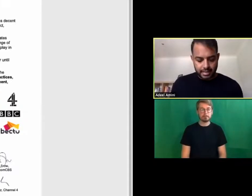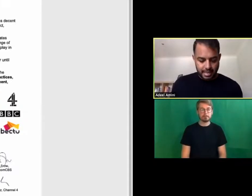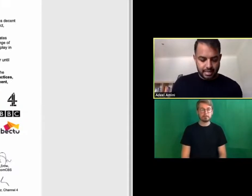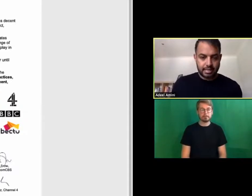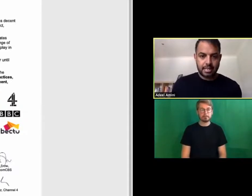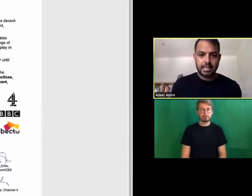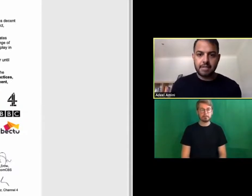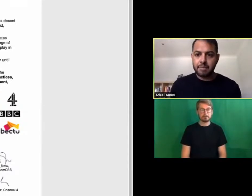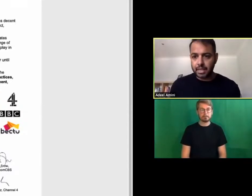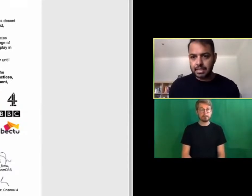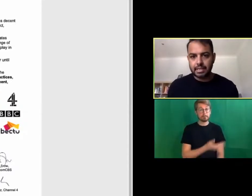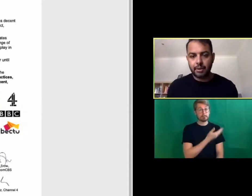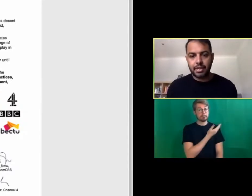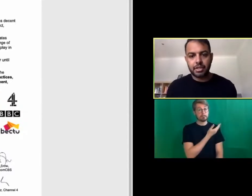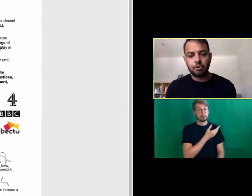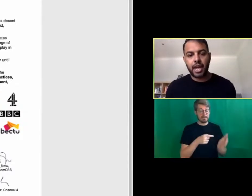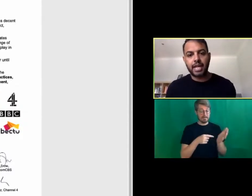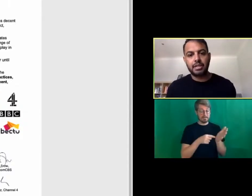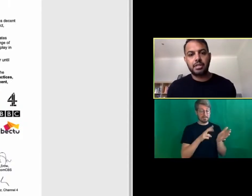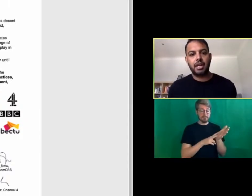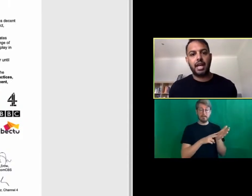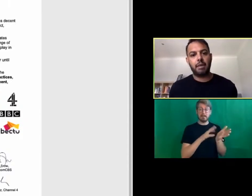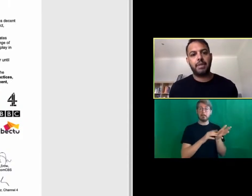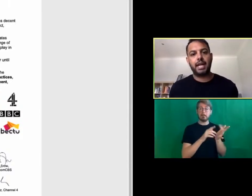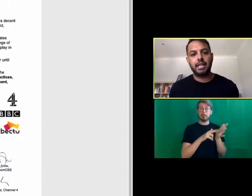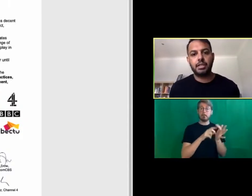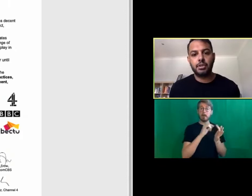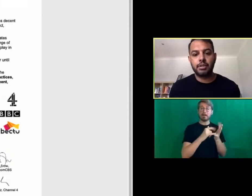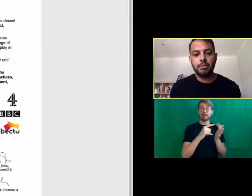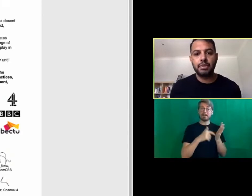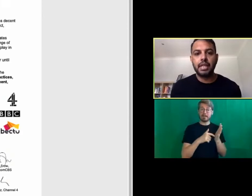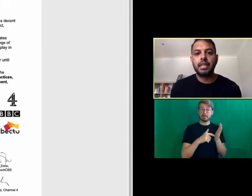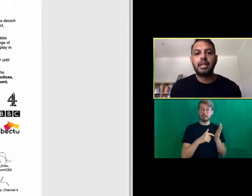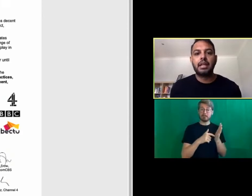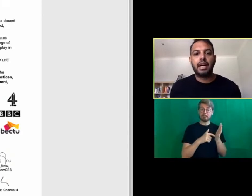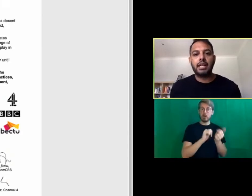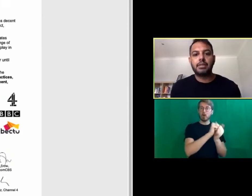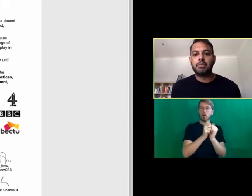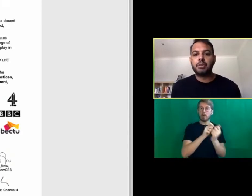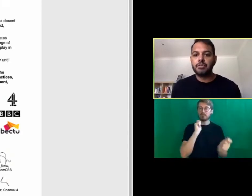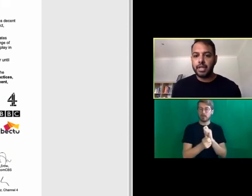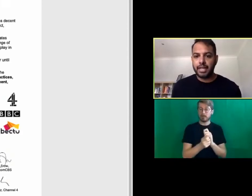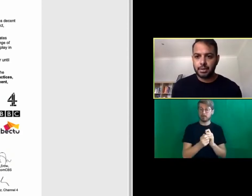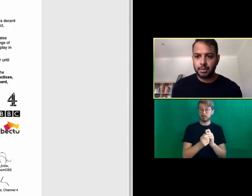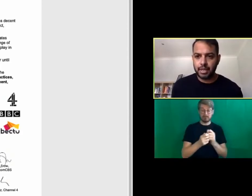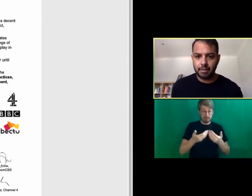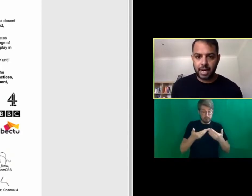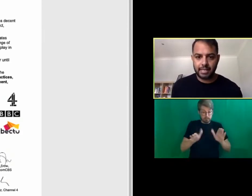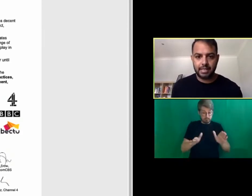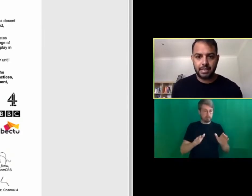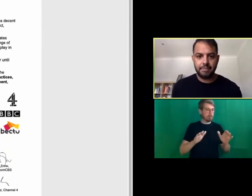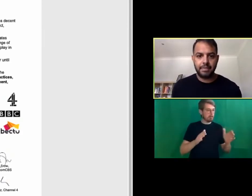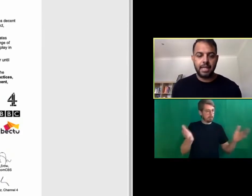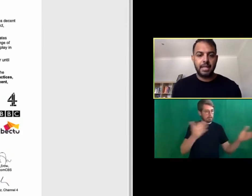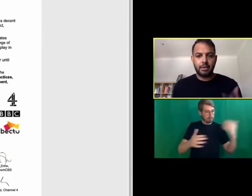This is the TV Mindsets Coalition for Change, a pan industry group to improve freelance working